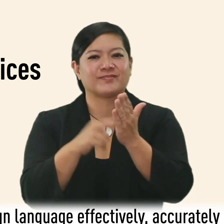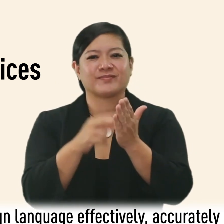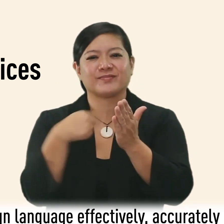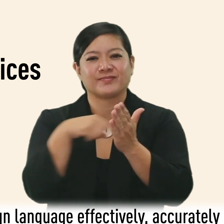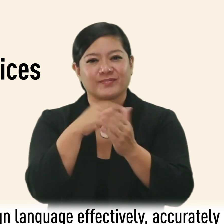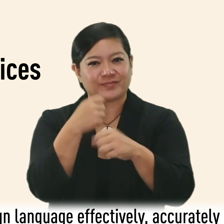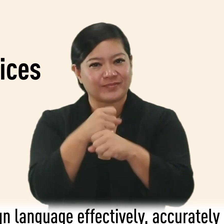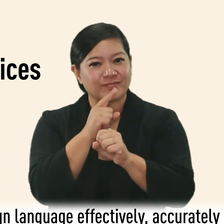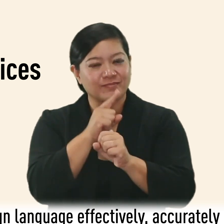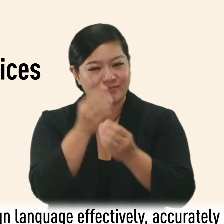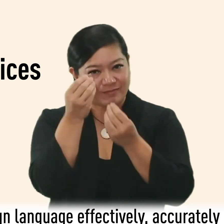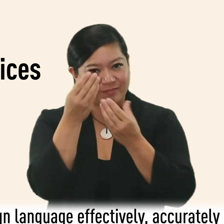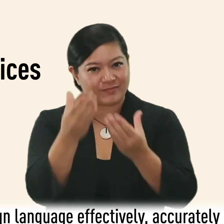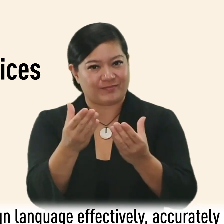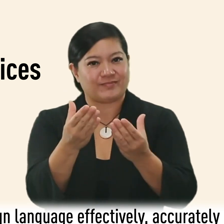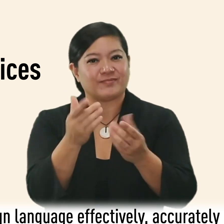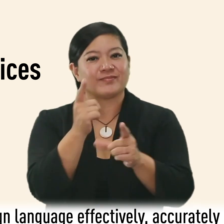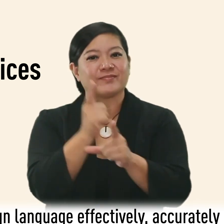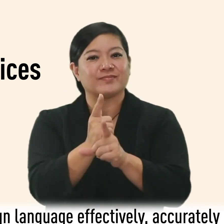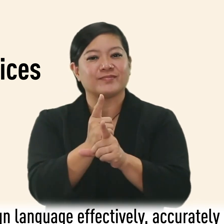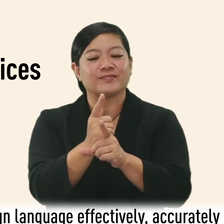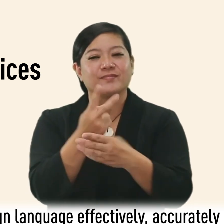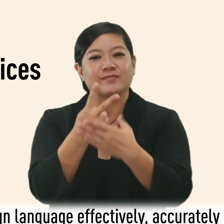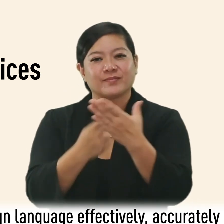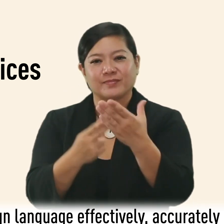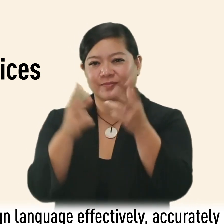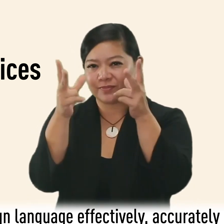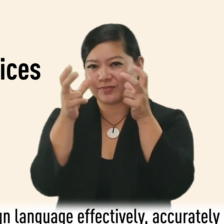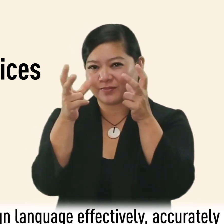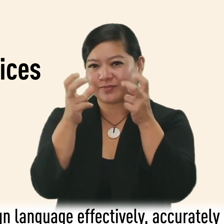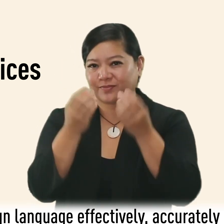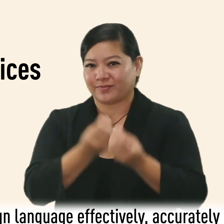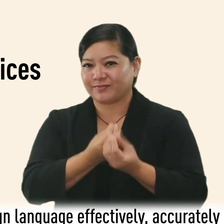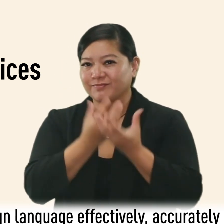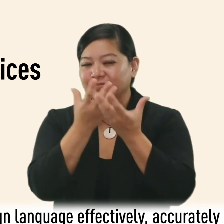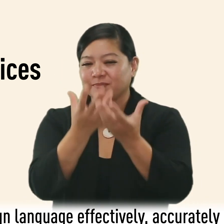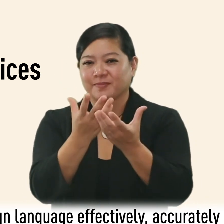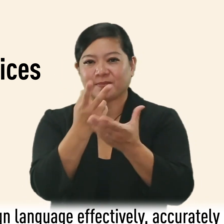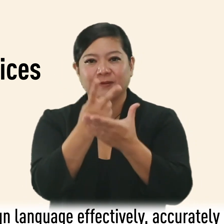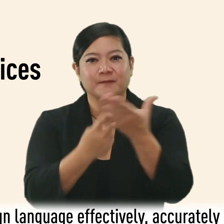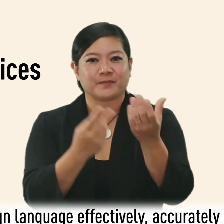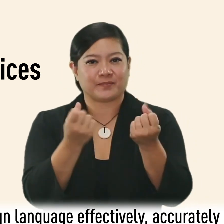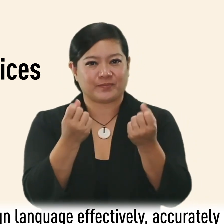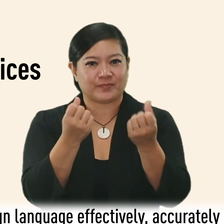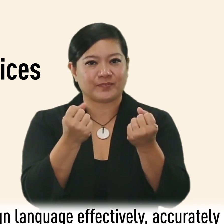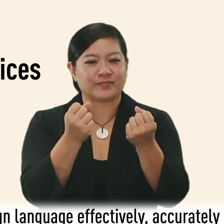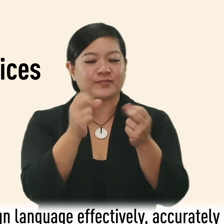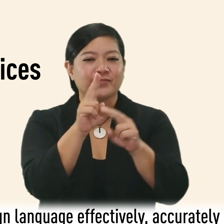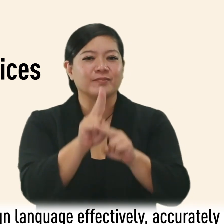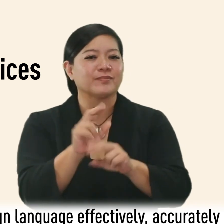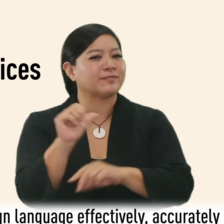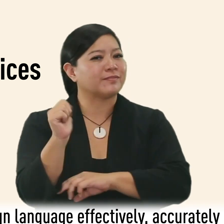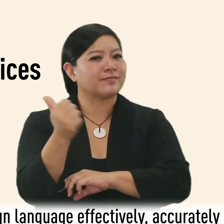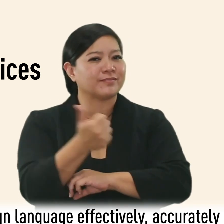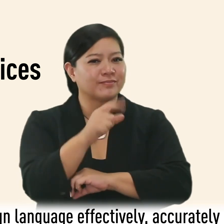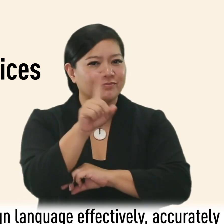both receptively and expressively using any necessary specialized